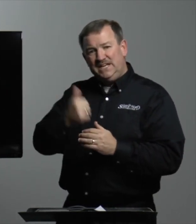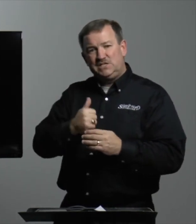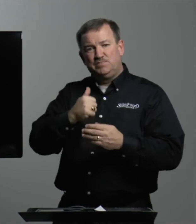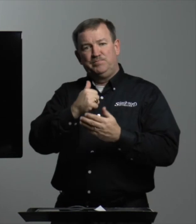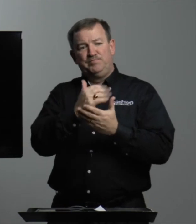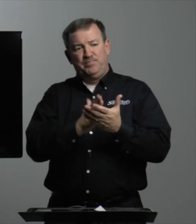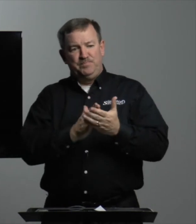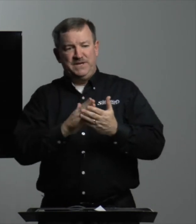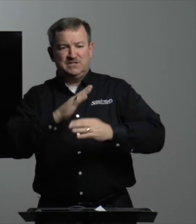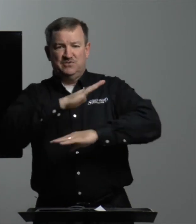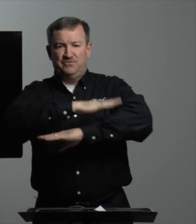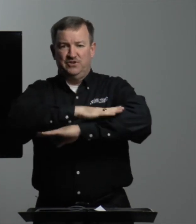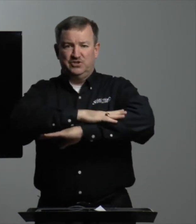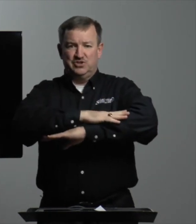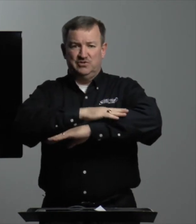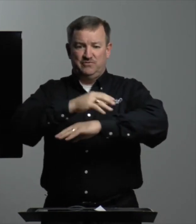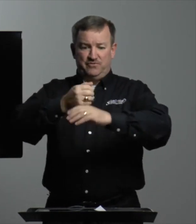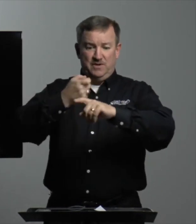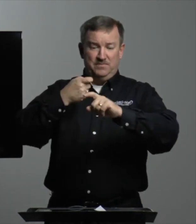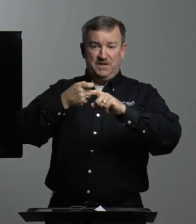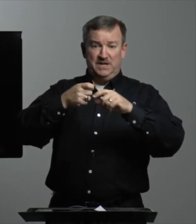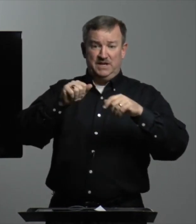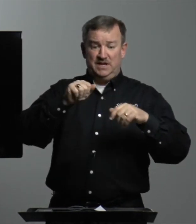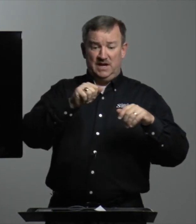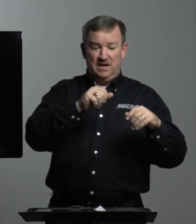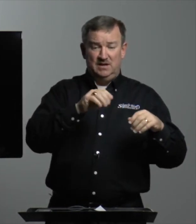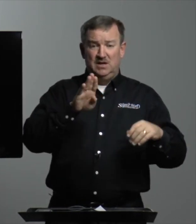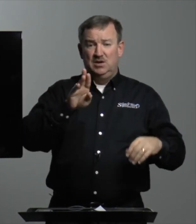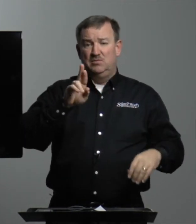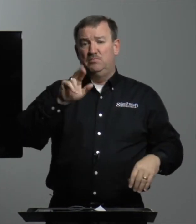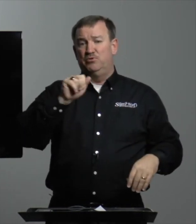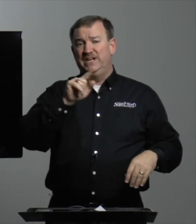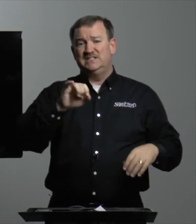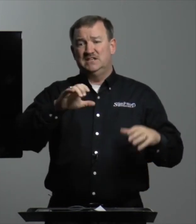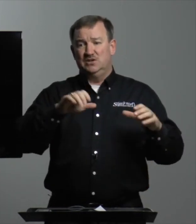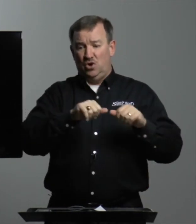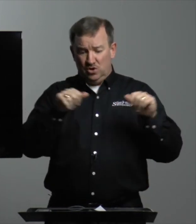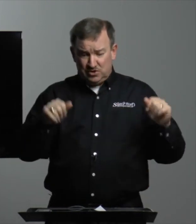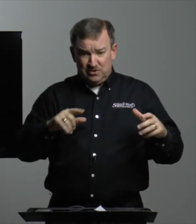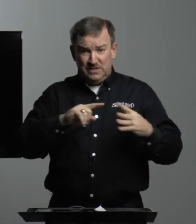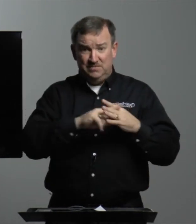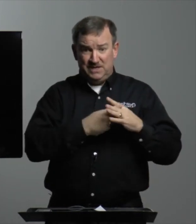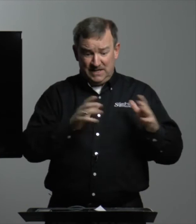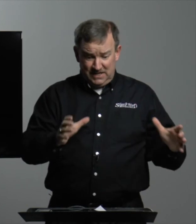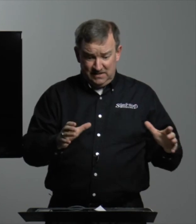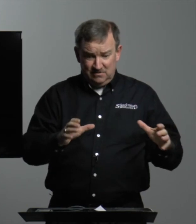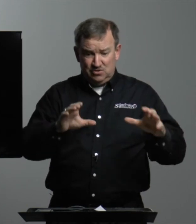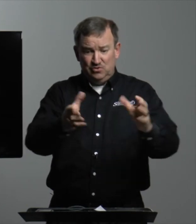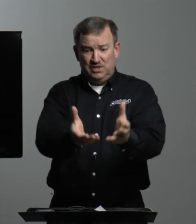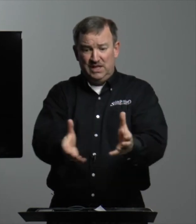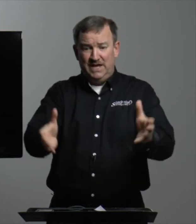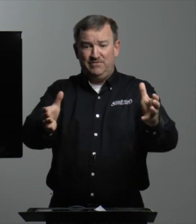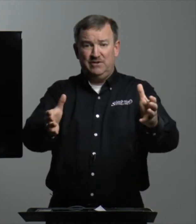Each piece of furniture from the brazen altar in the beginning to the laver,